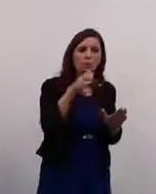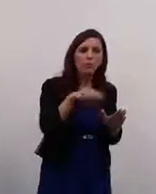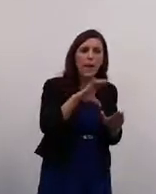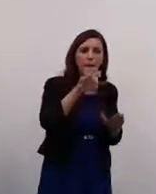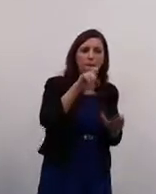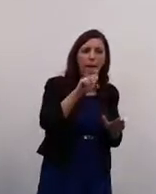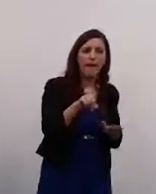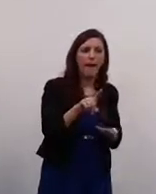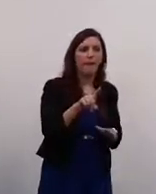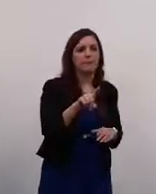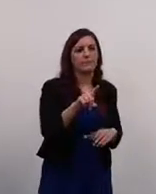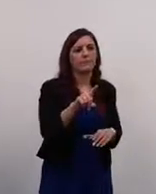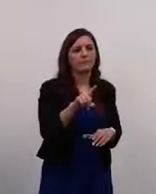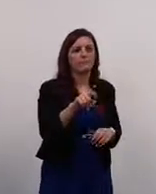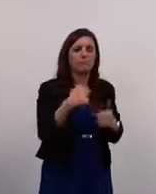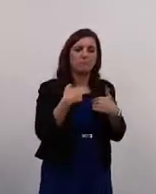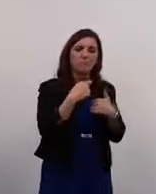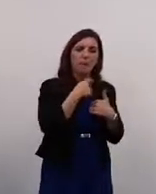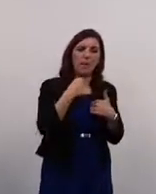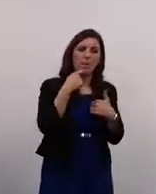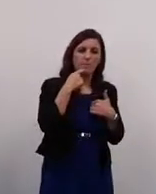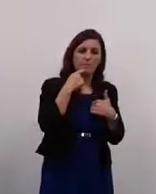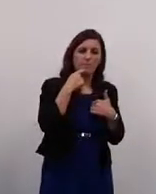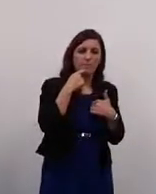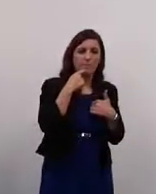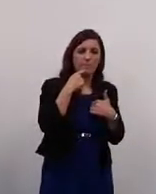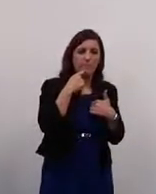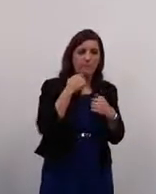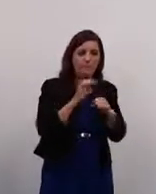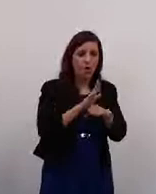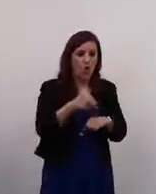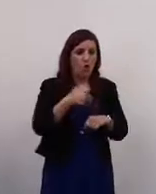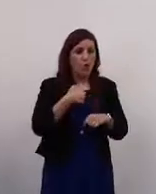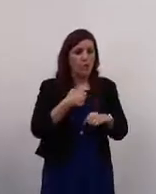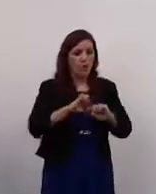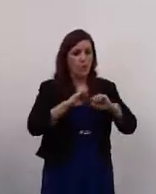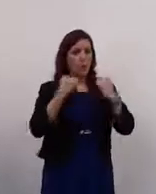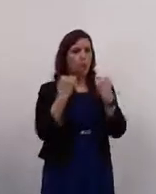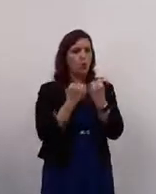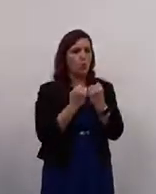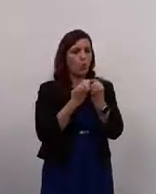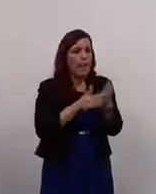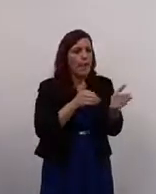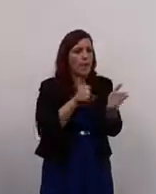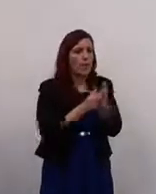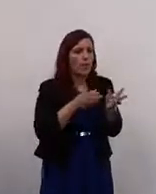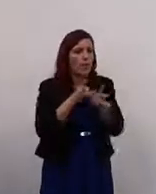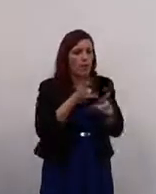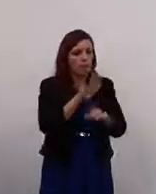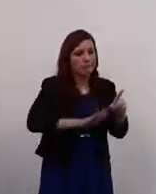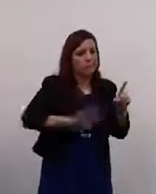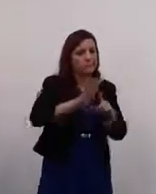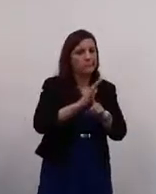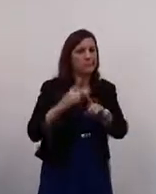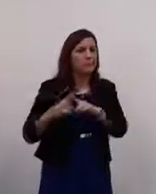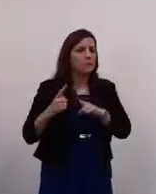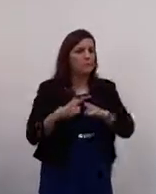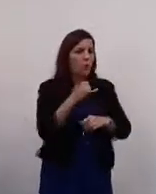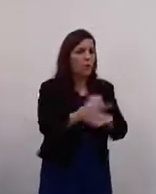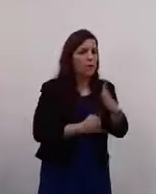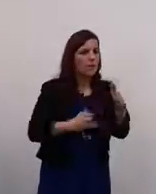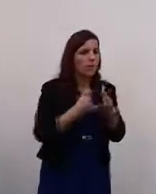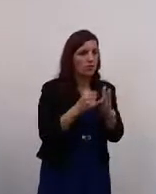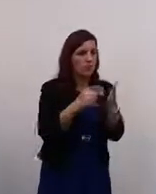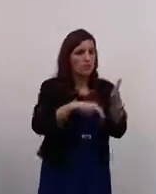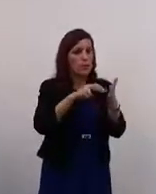is what I would say, Now Group is a social enterprise working across the Ireland and Ireland have just registered in the site